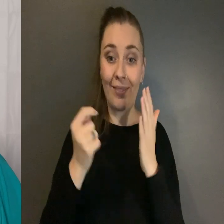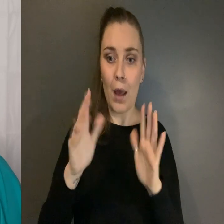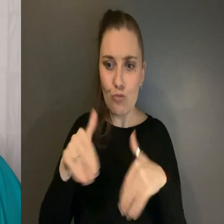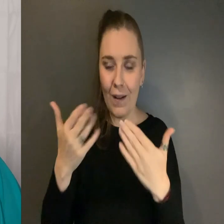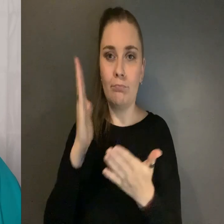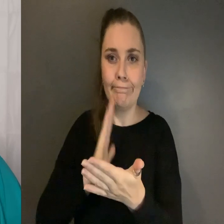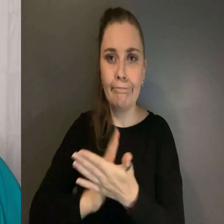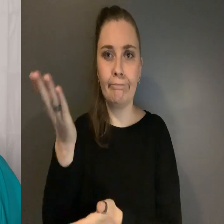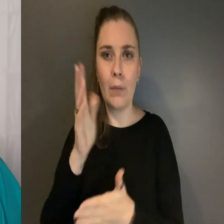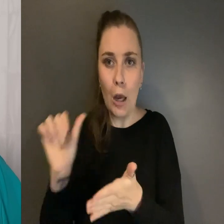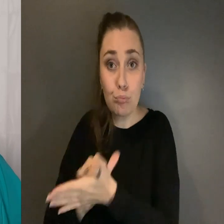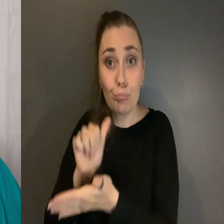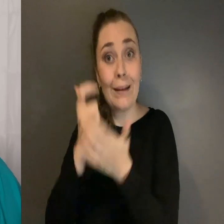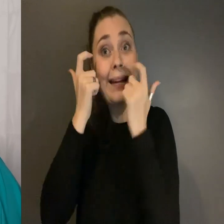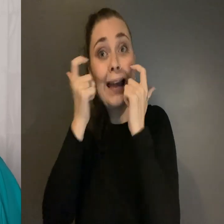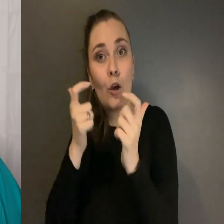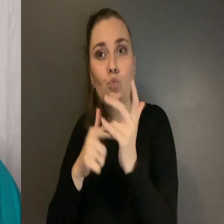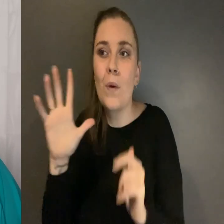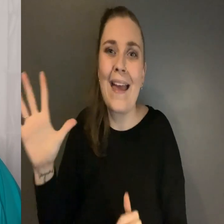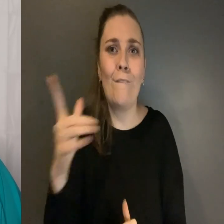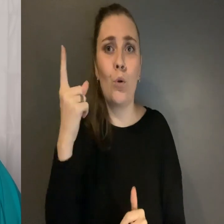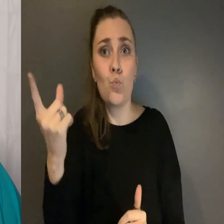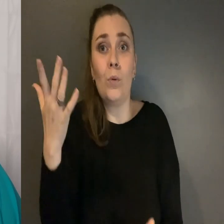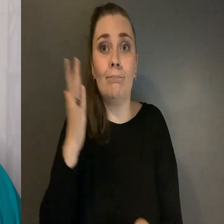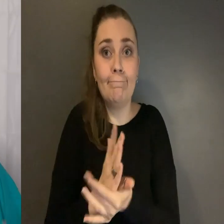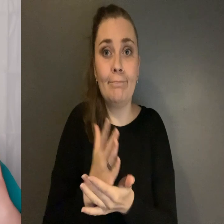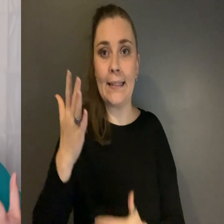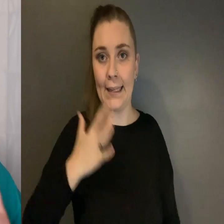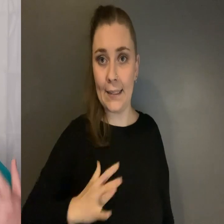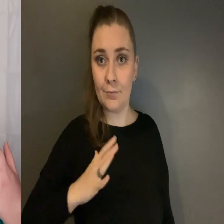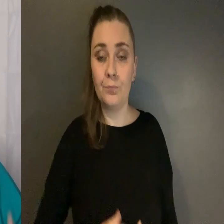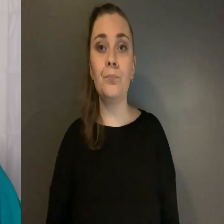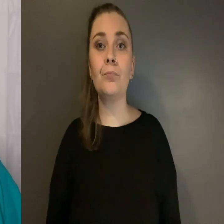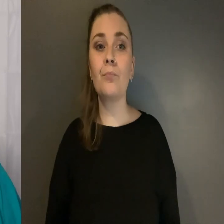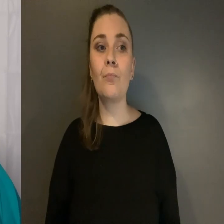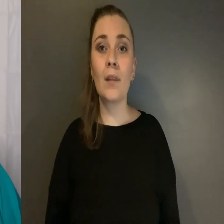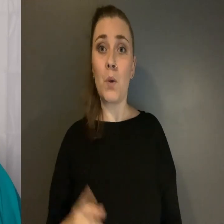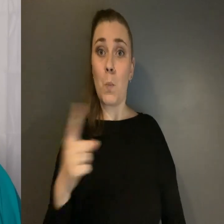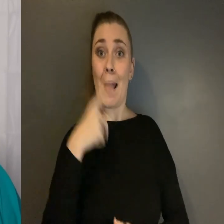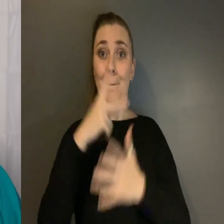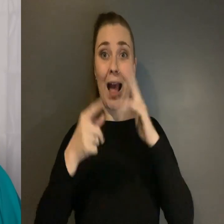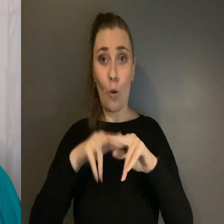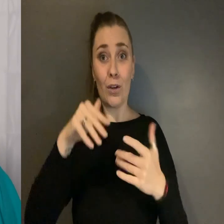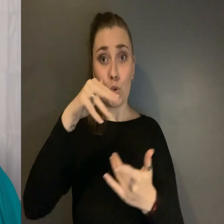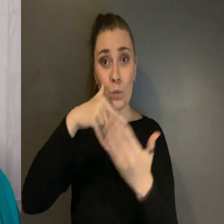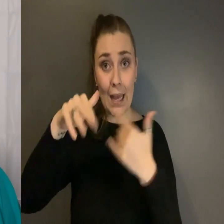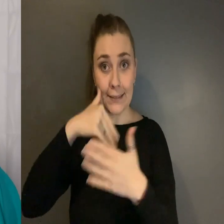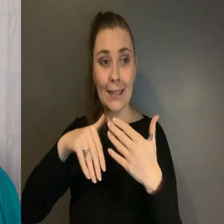and appropriate care to everyone who needs it We are part of societies that built these